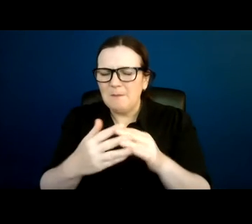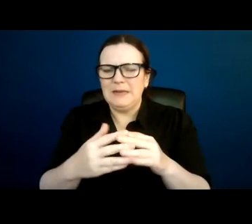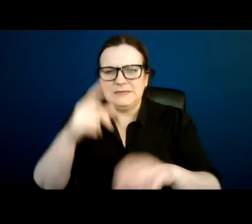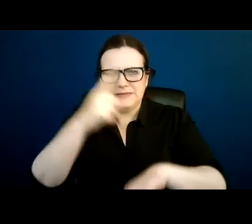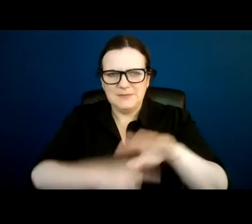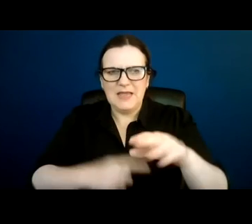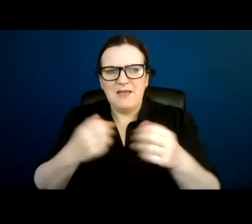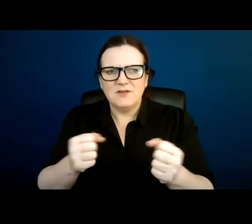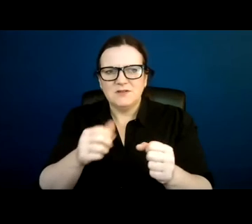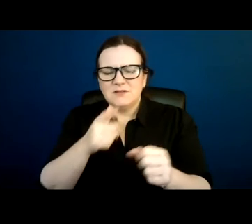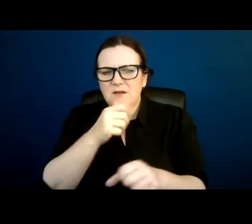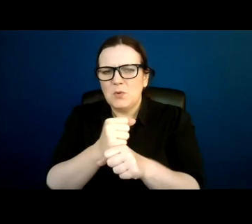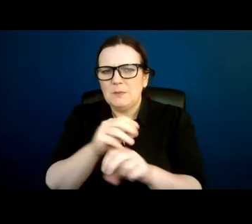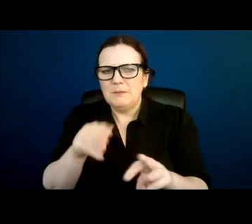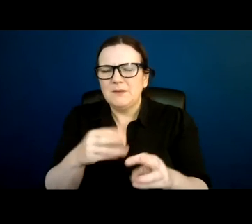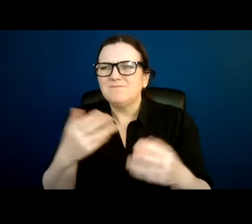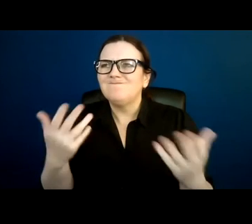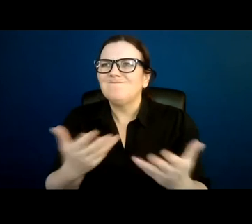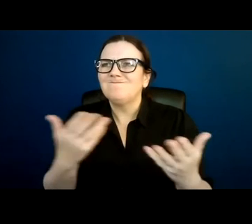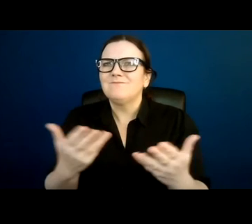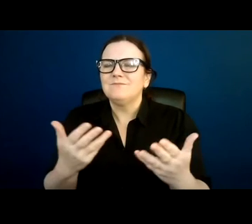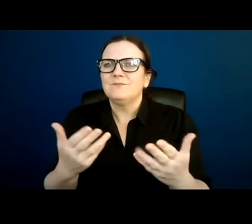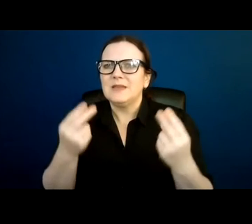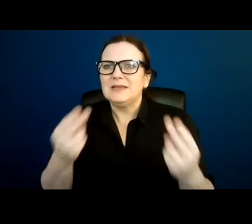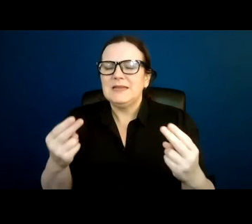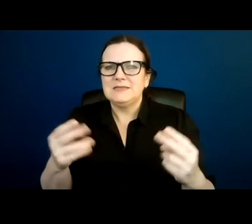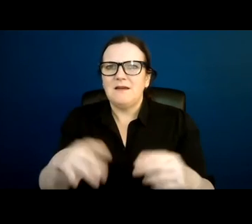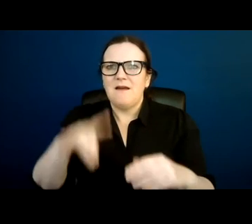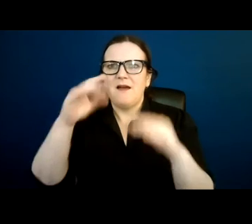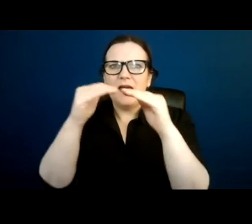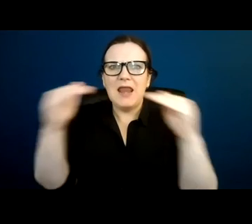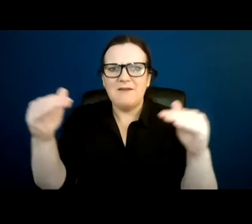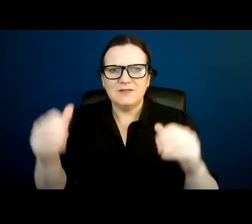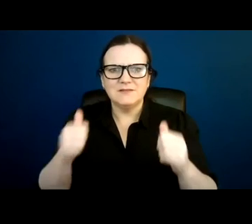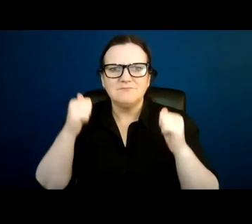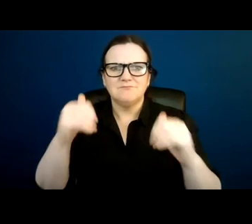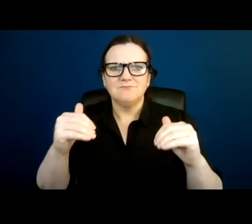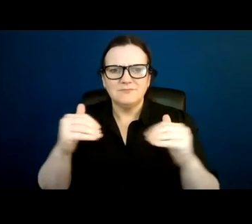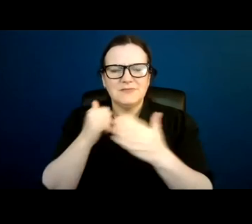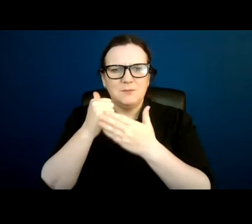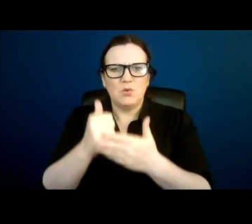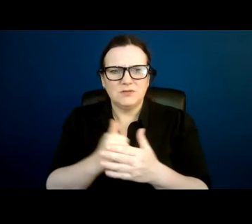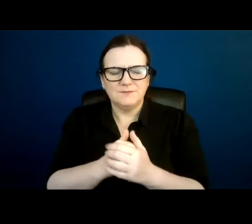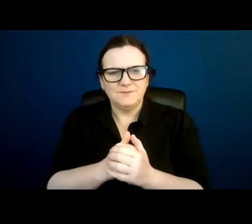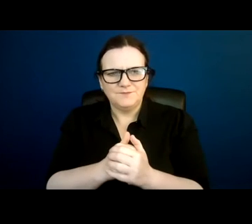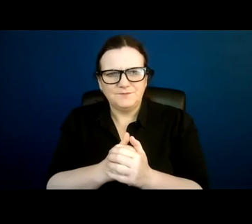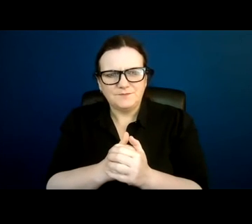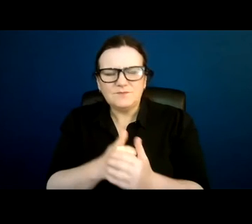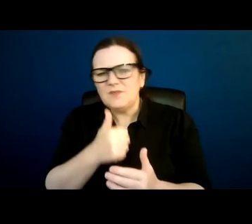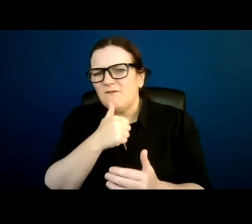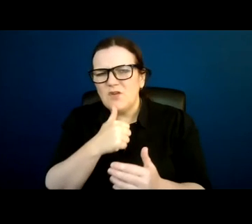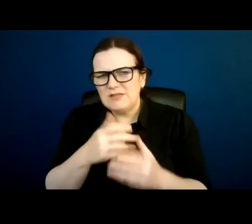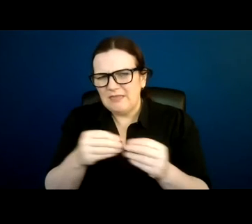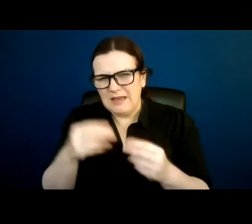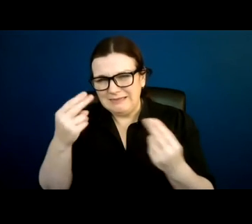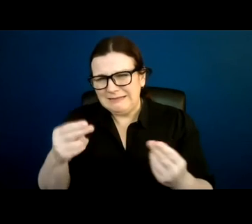people who need higher levels of support, the first thing that I think we need to do